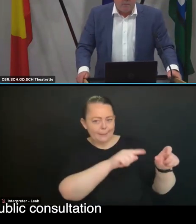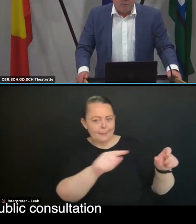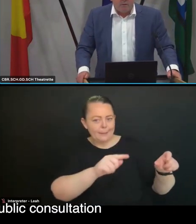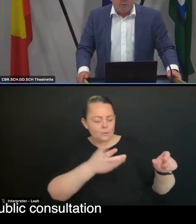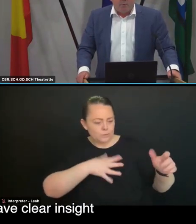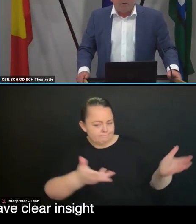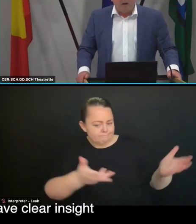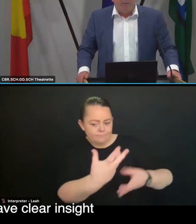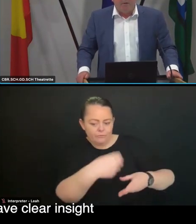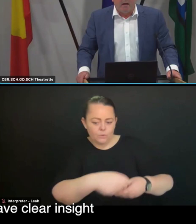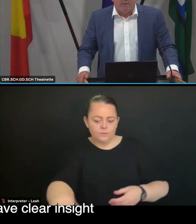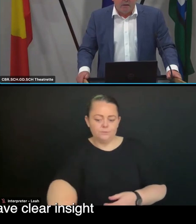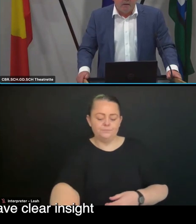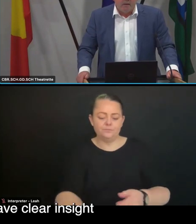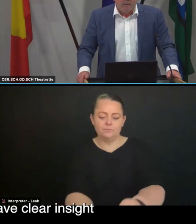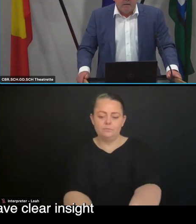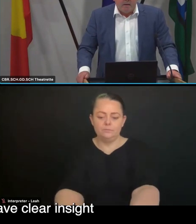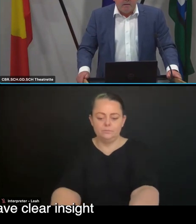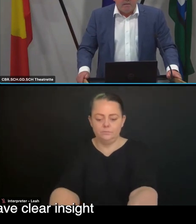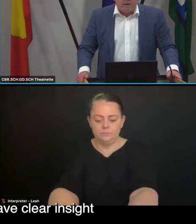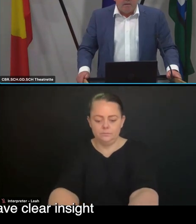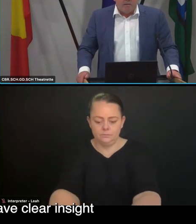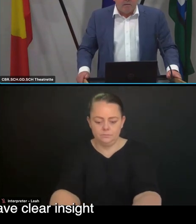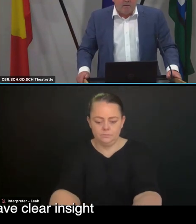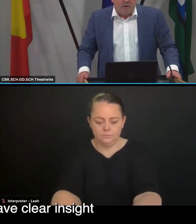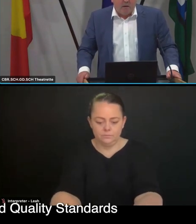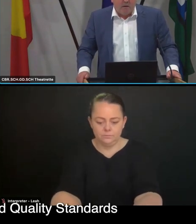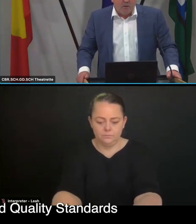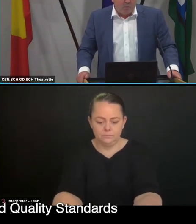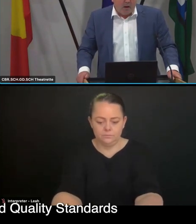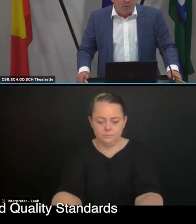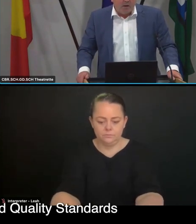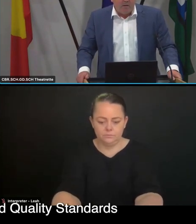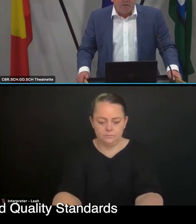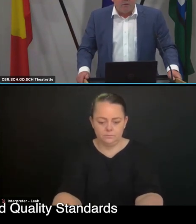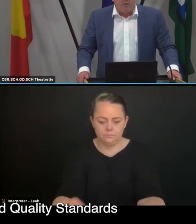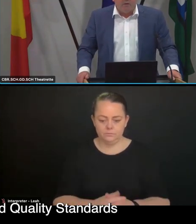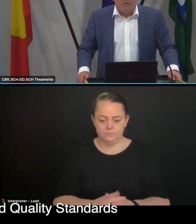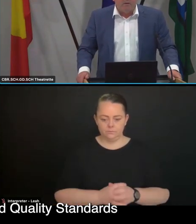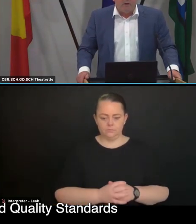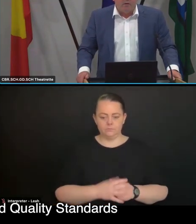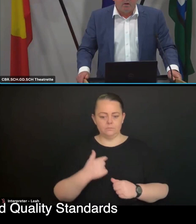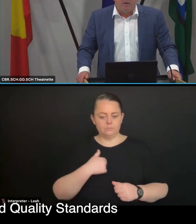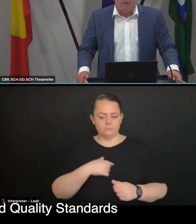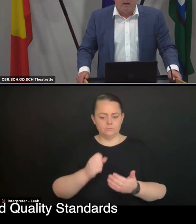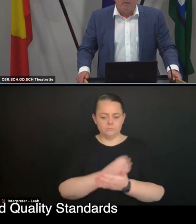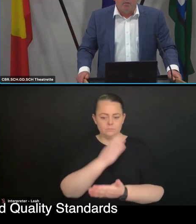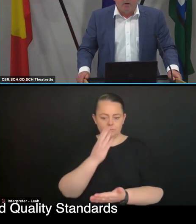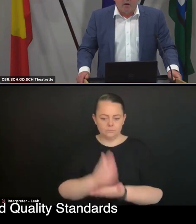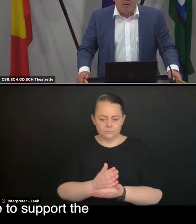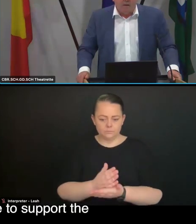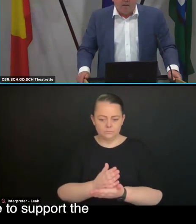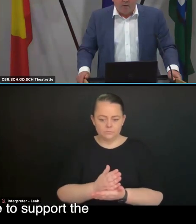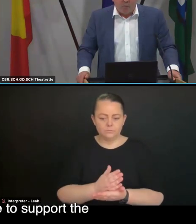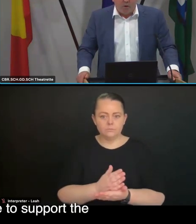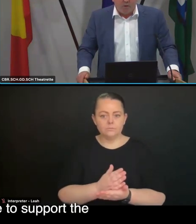consultation will support the department to have clear insight into how we can ensure the strength and quality standards